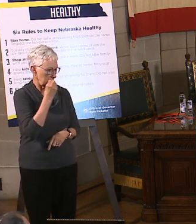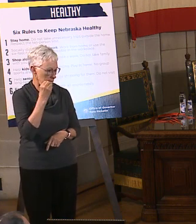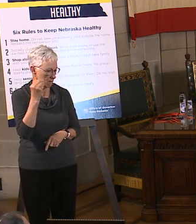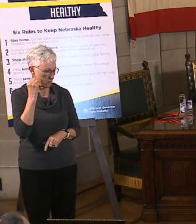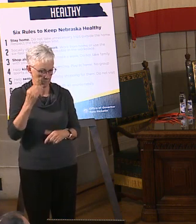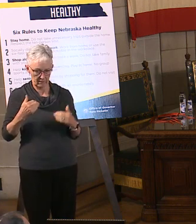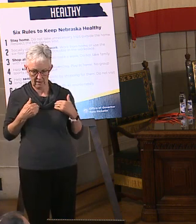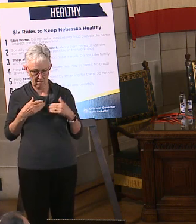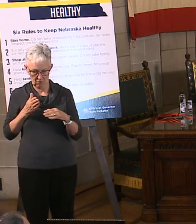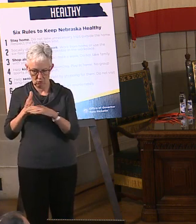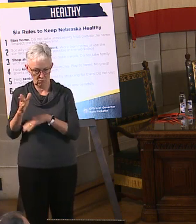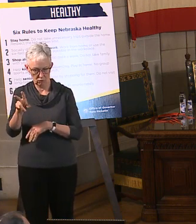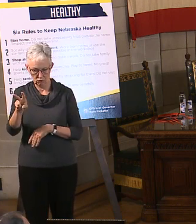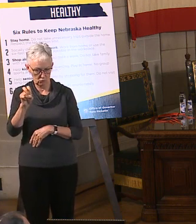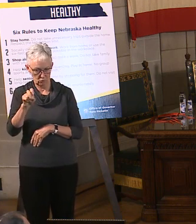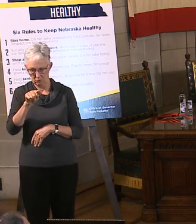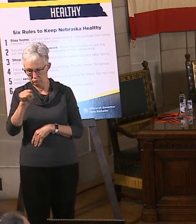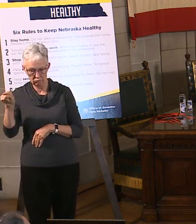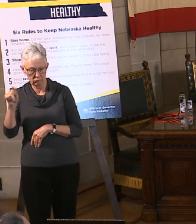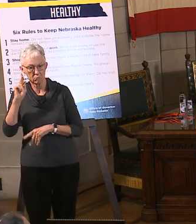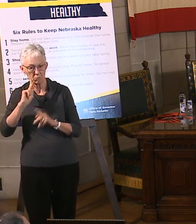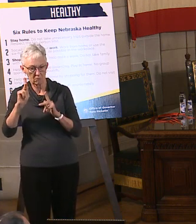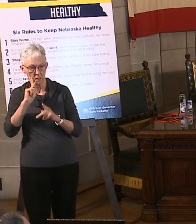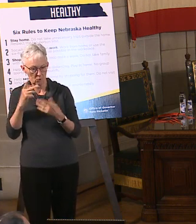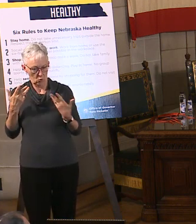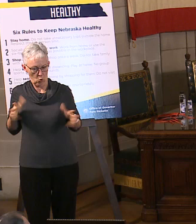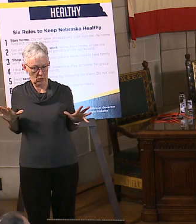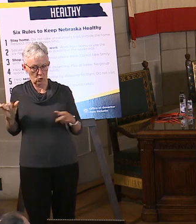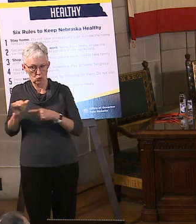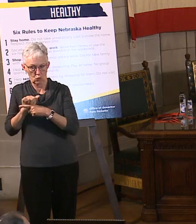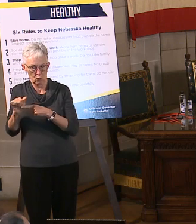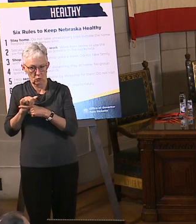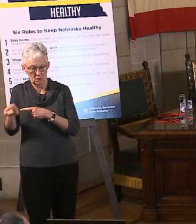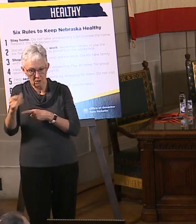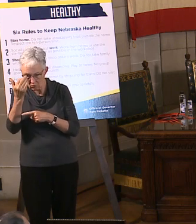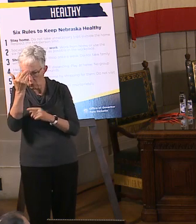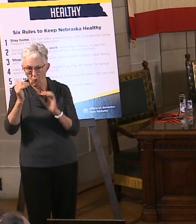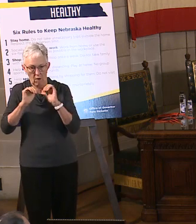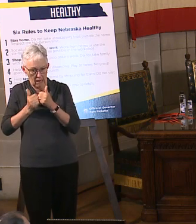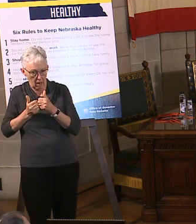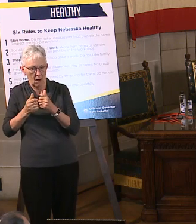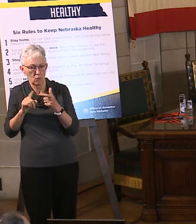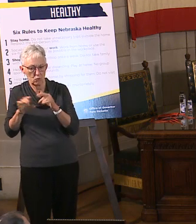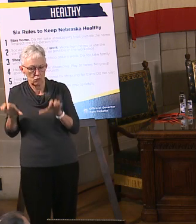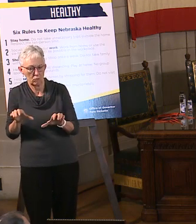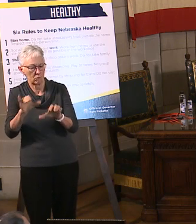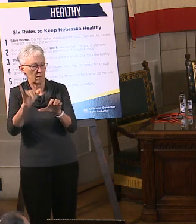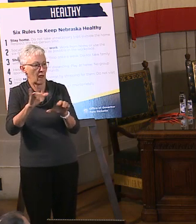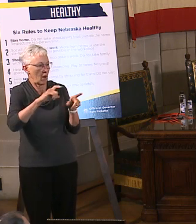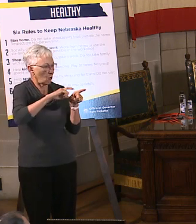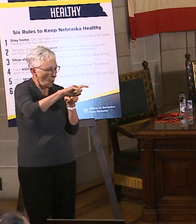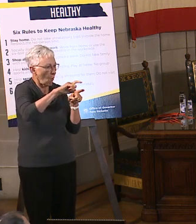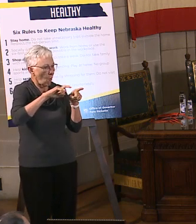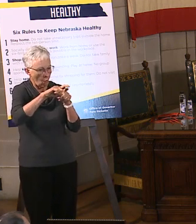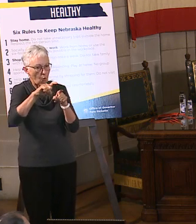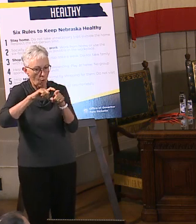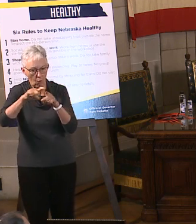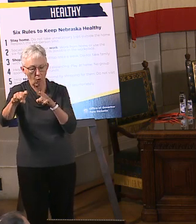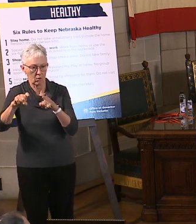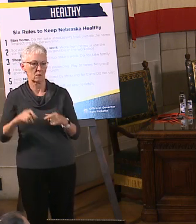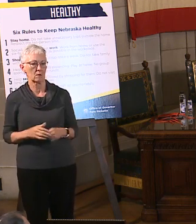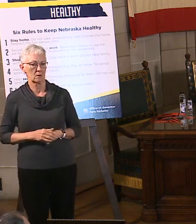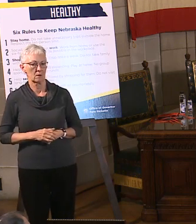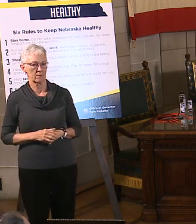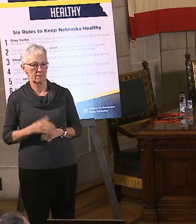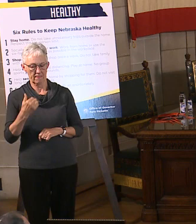and that are helping out now. then this week we brought on PRC, an Omaha firm that is, has got 40